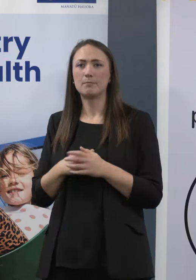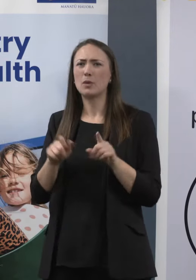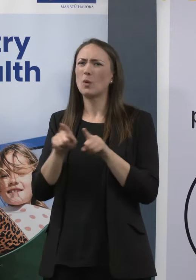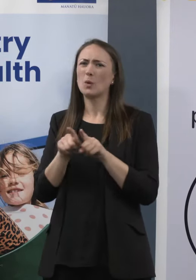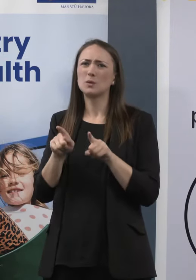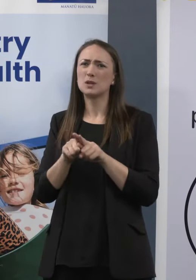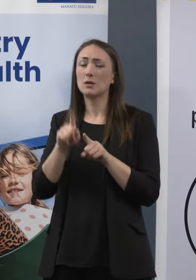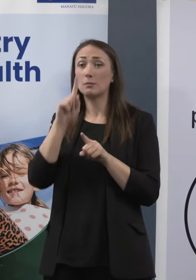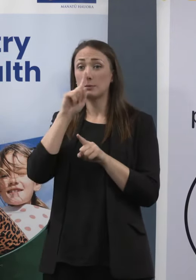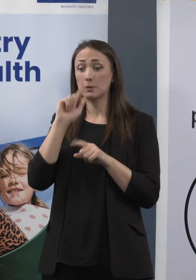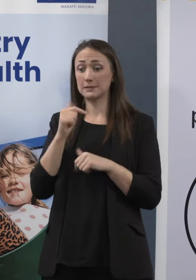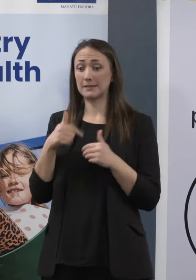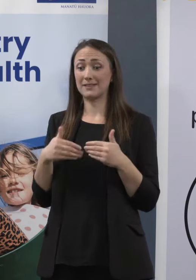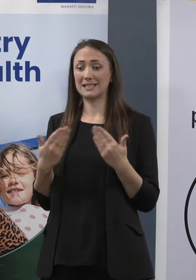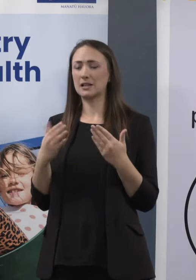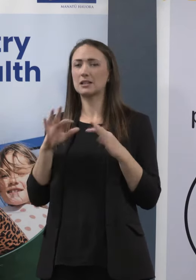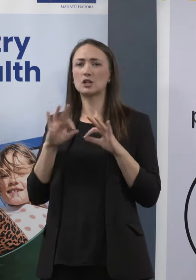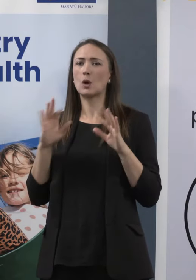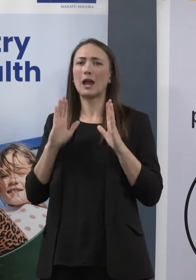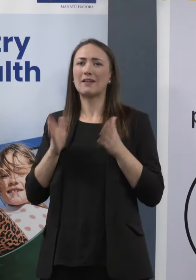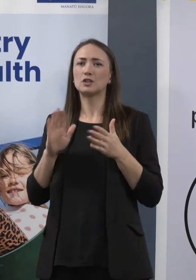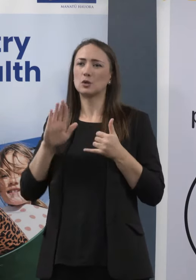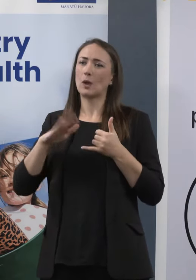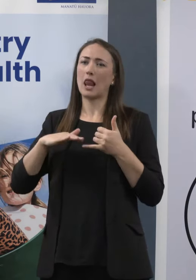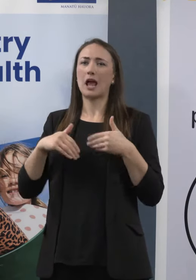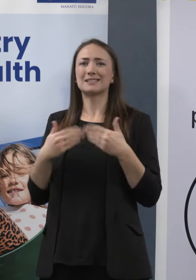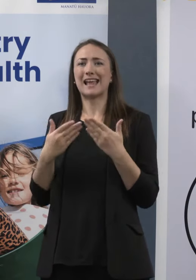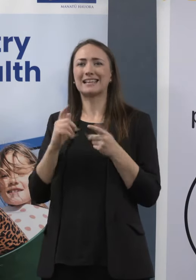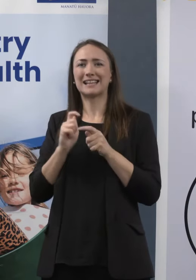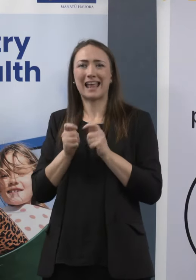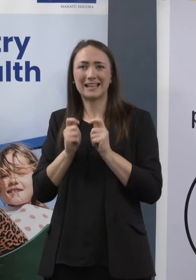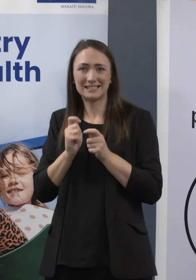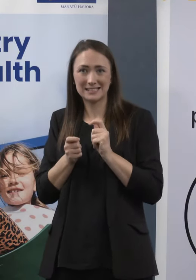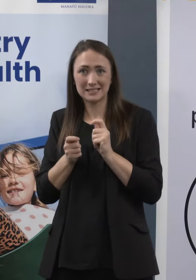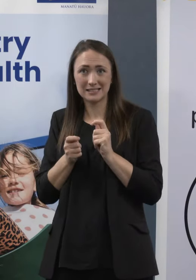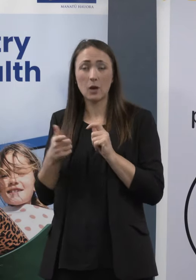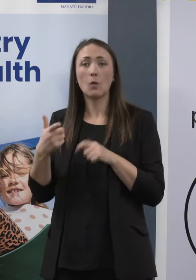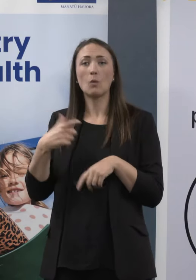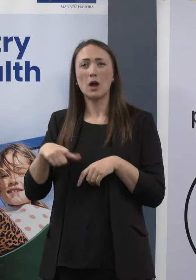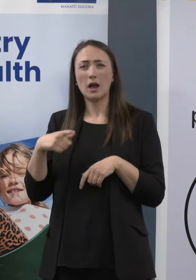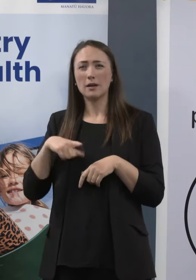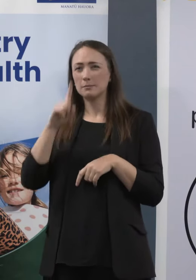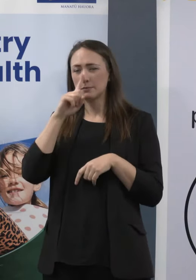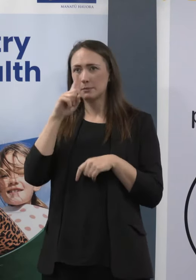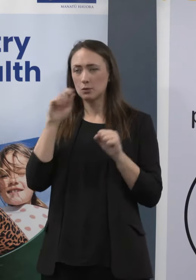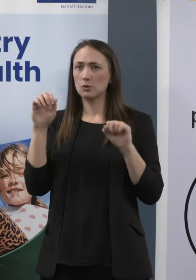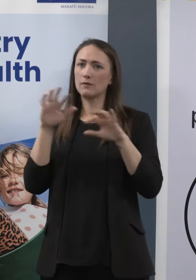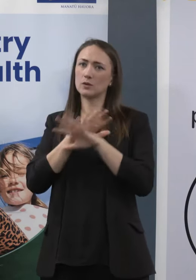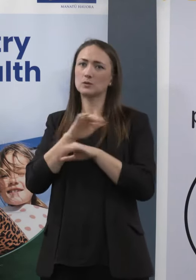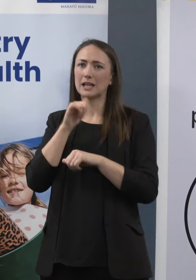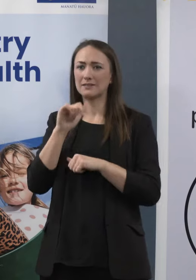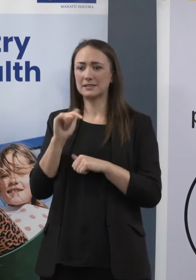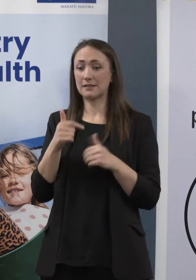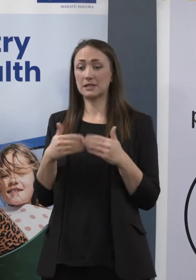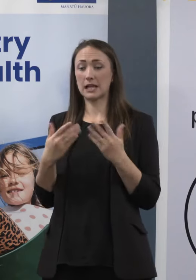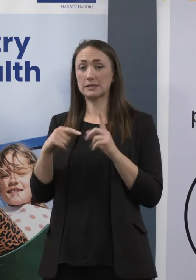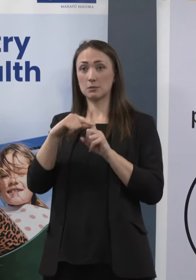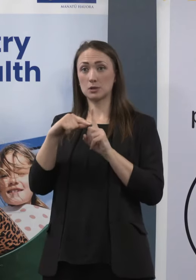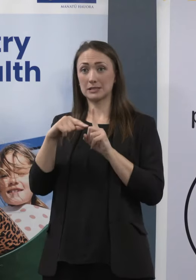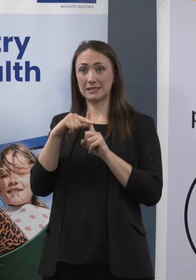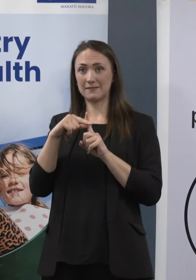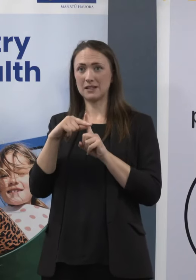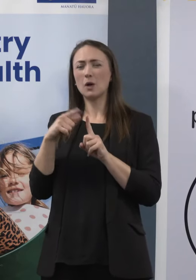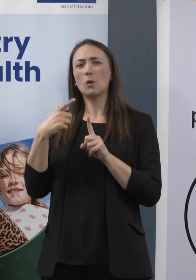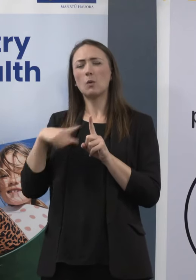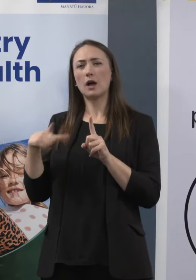test from their seven-day isolation. And the reason for that is, because of this, there will be some people